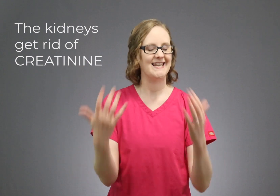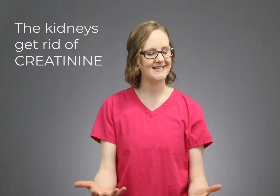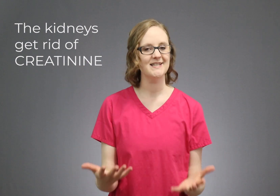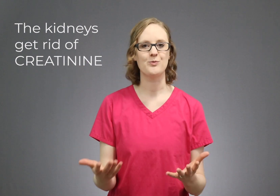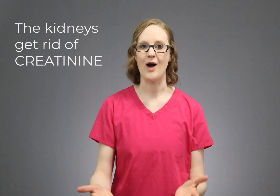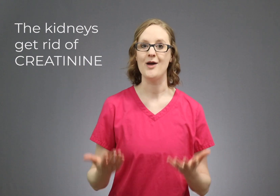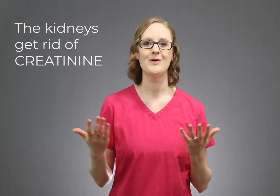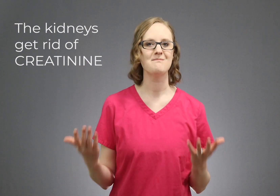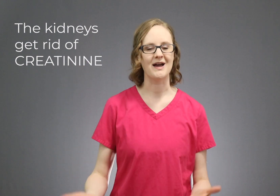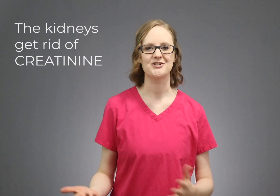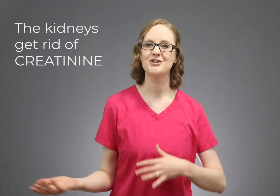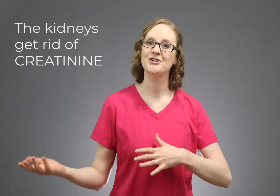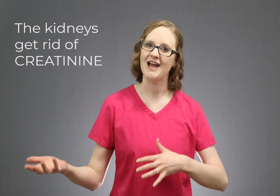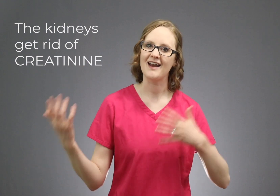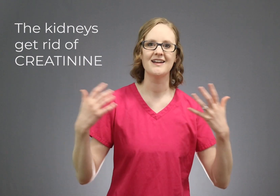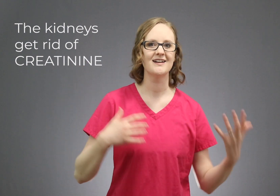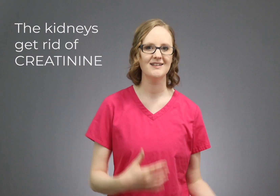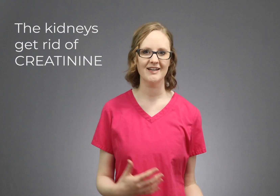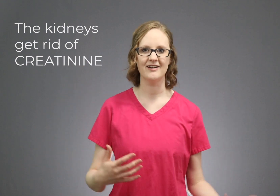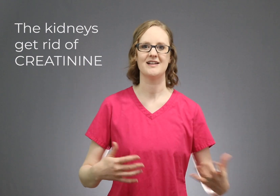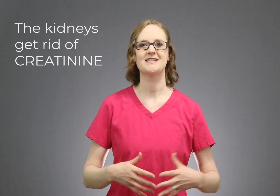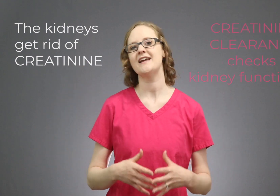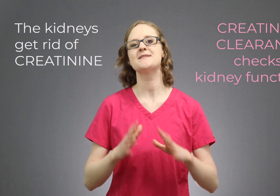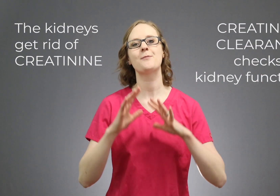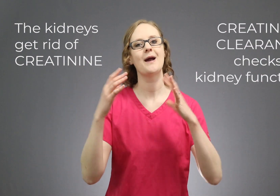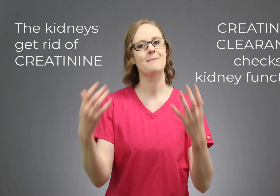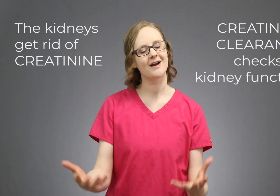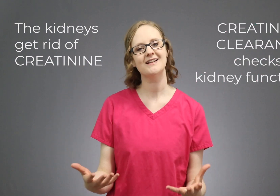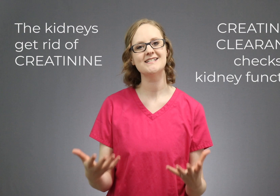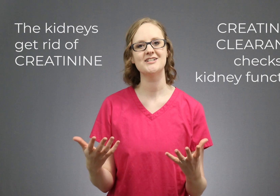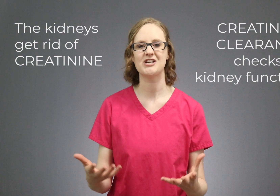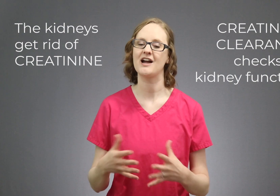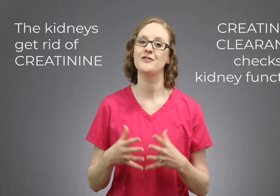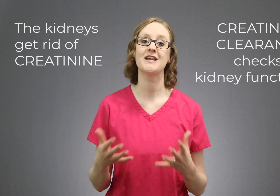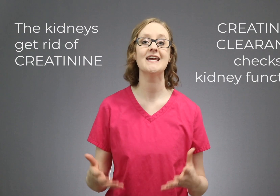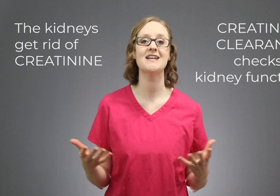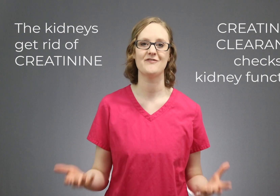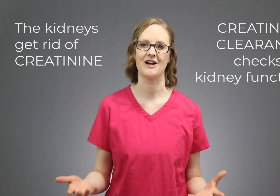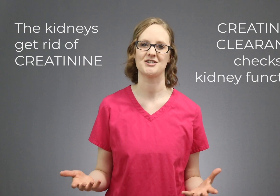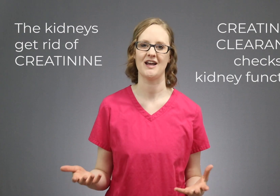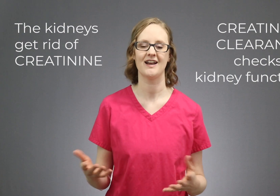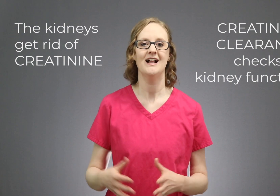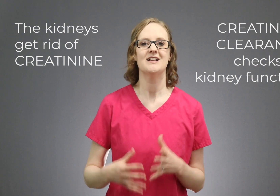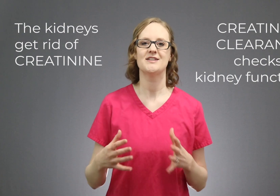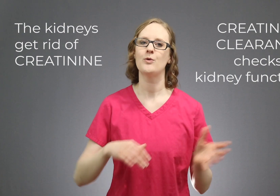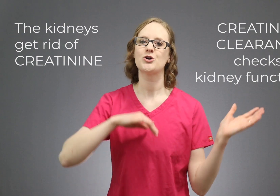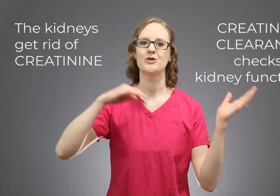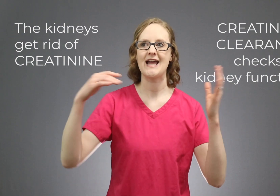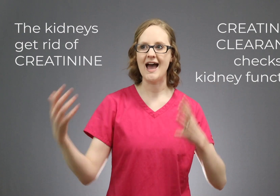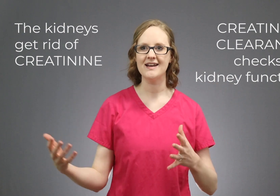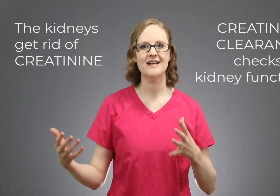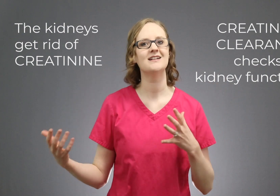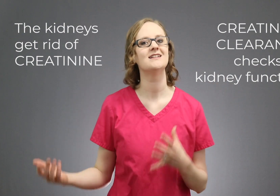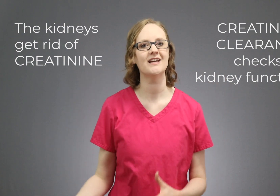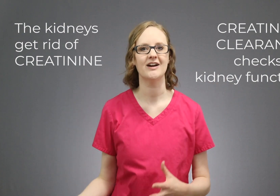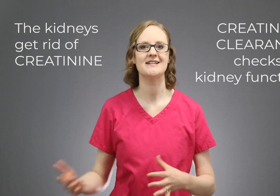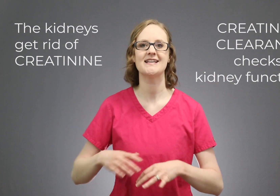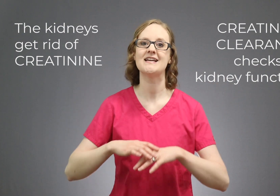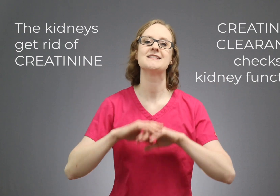this is why we measure creatinine clearance. It's primarily to check for kidney function. So creatinine clearance is